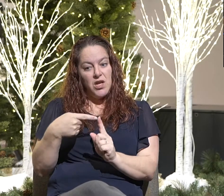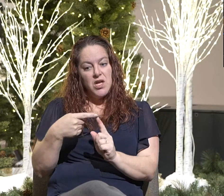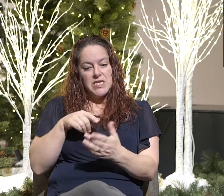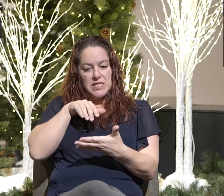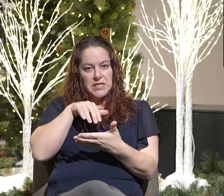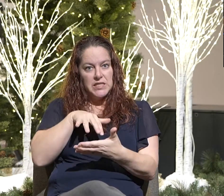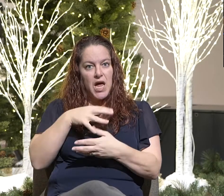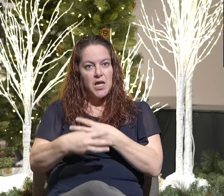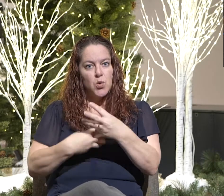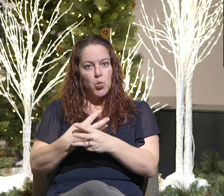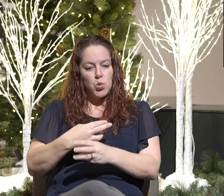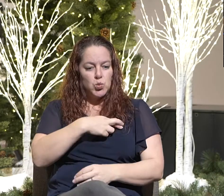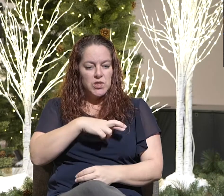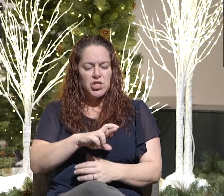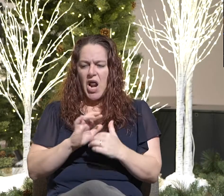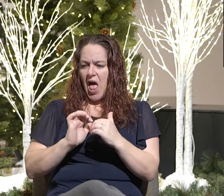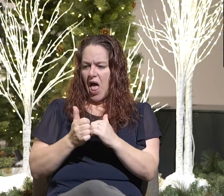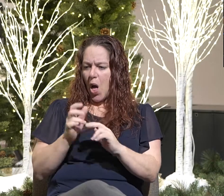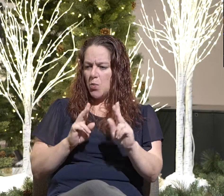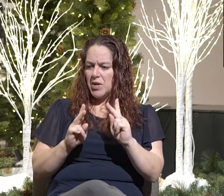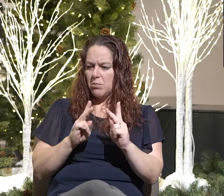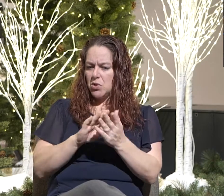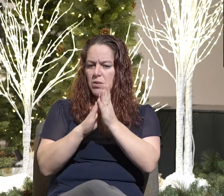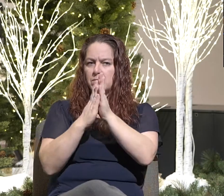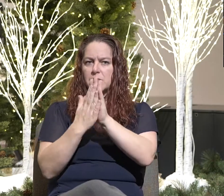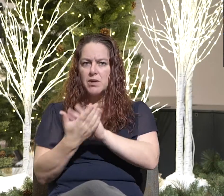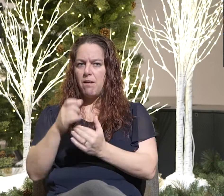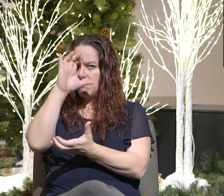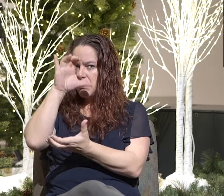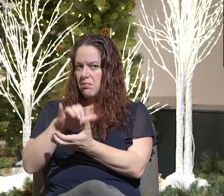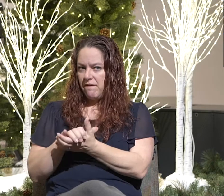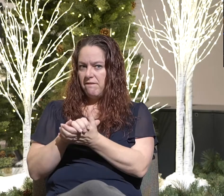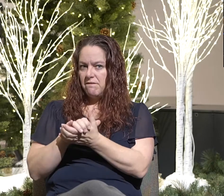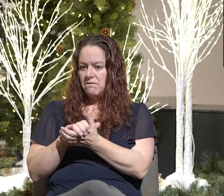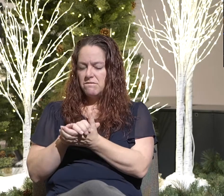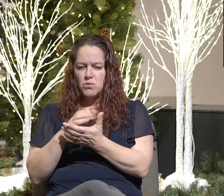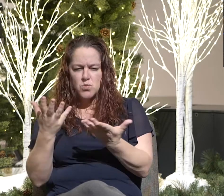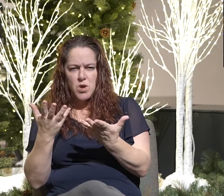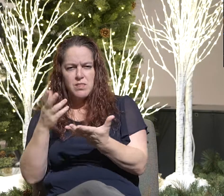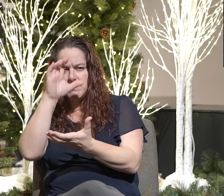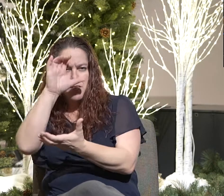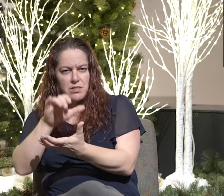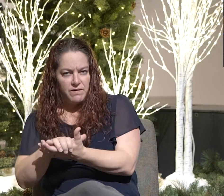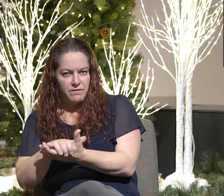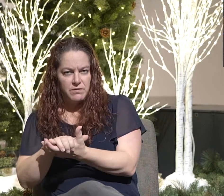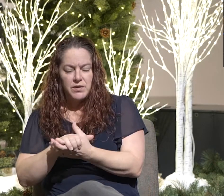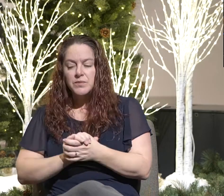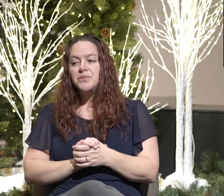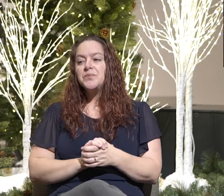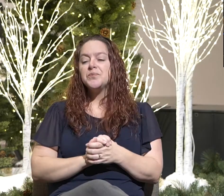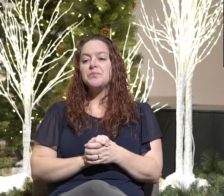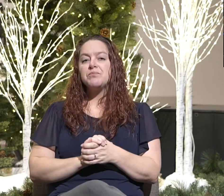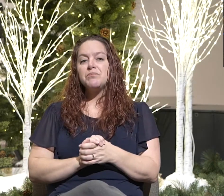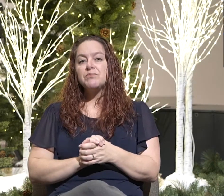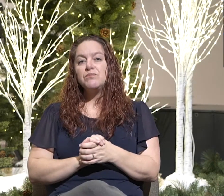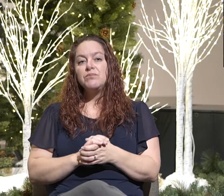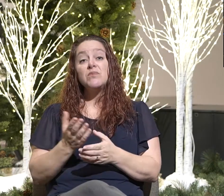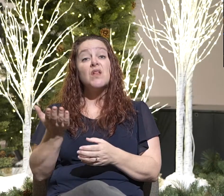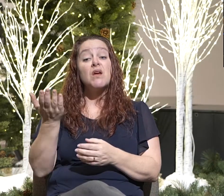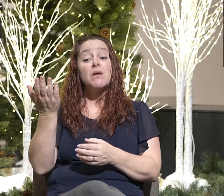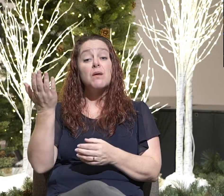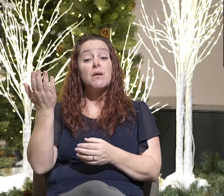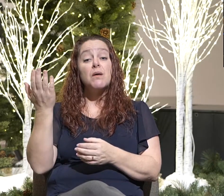and how people come to believe what they believe. At one point, before I went